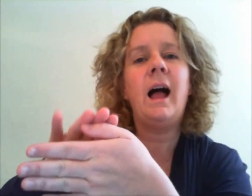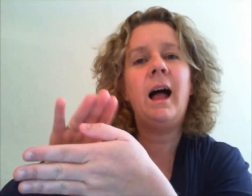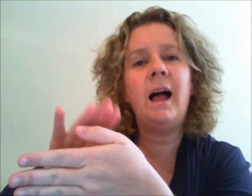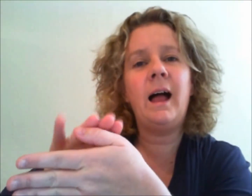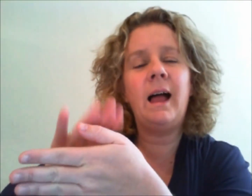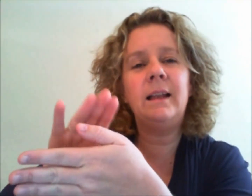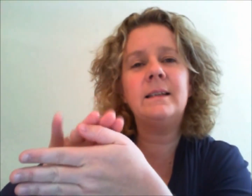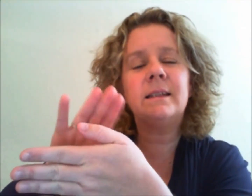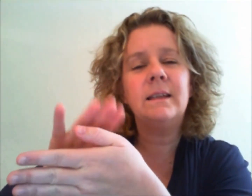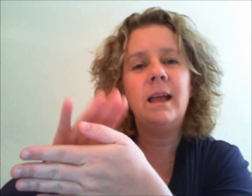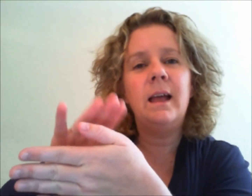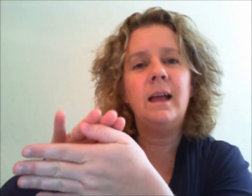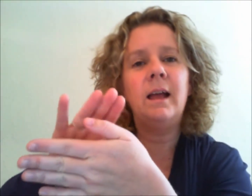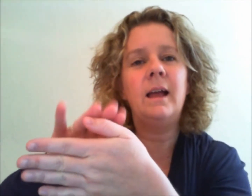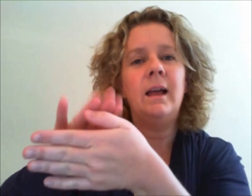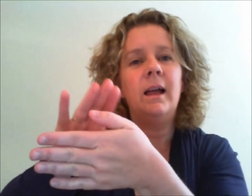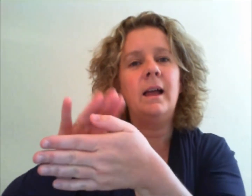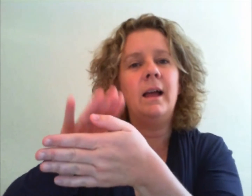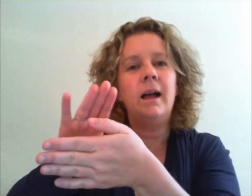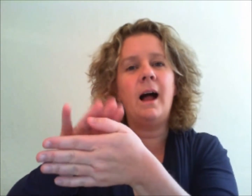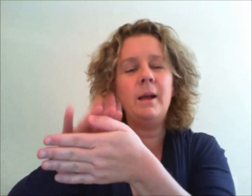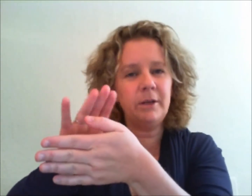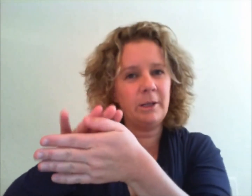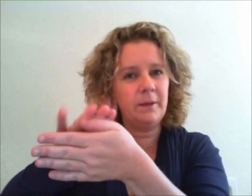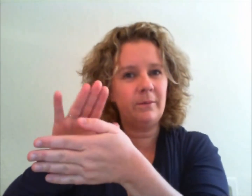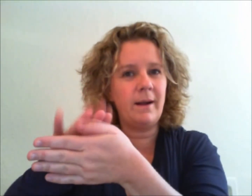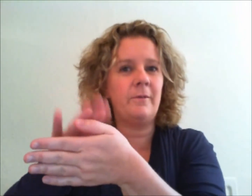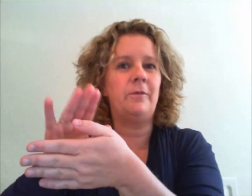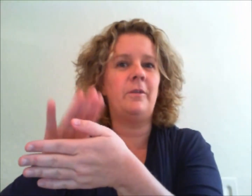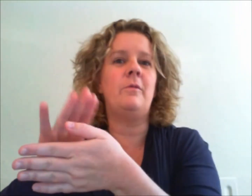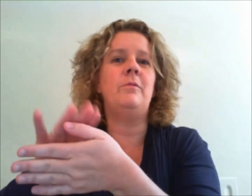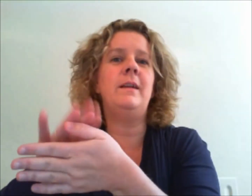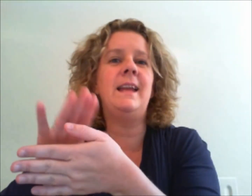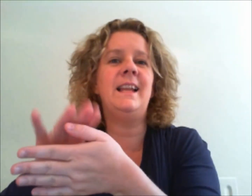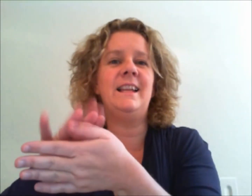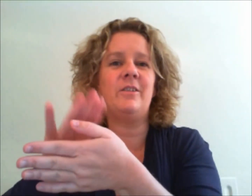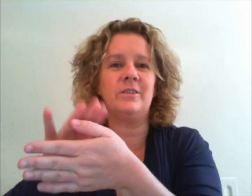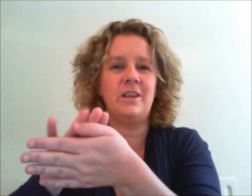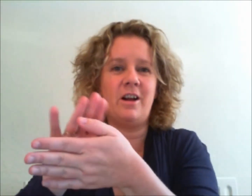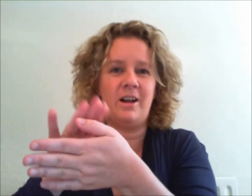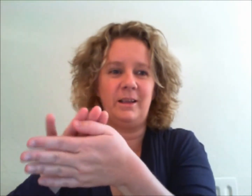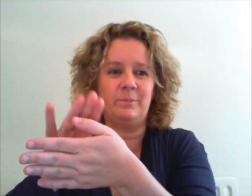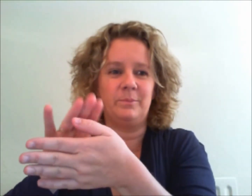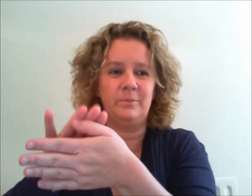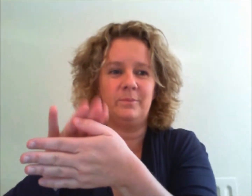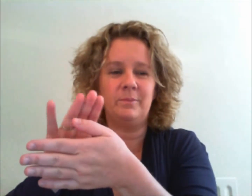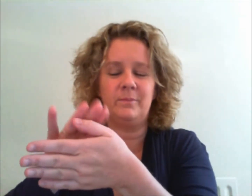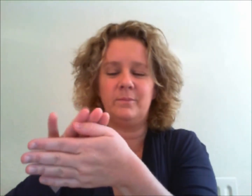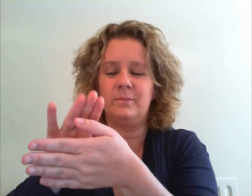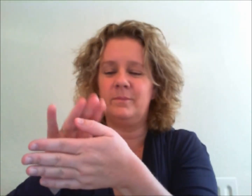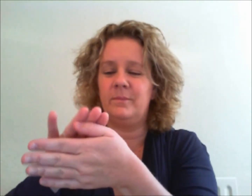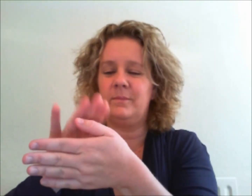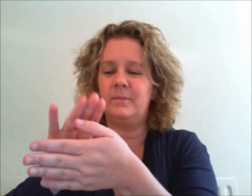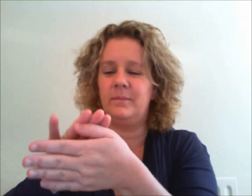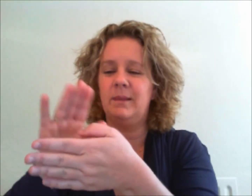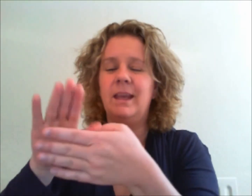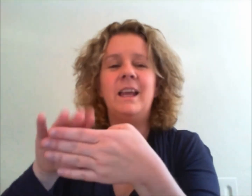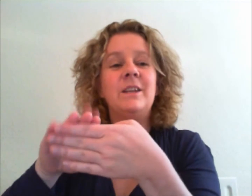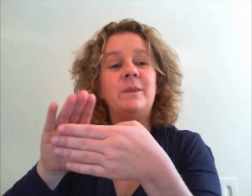and I'm going to be around for a really long time to